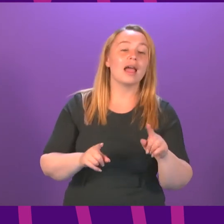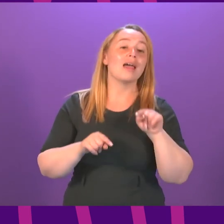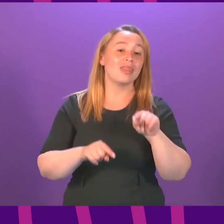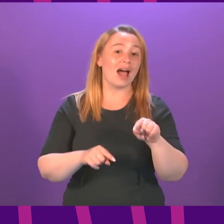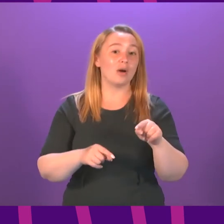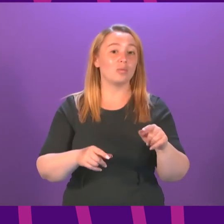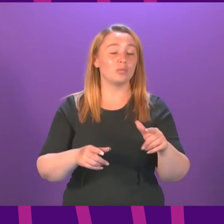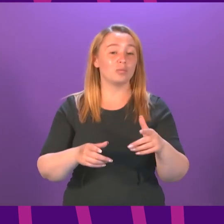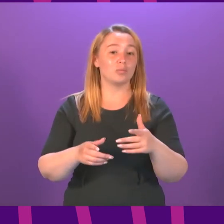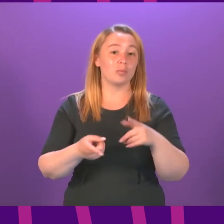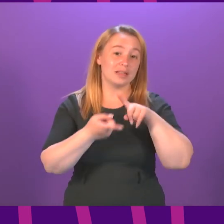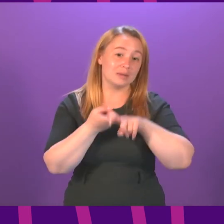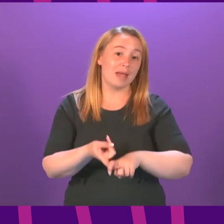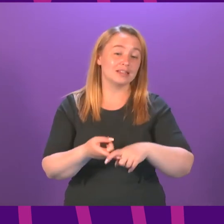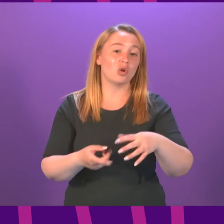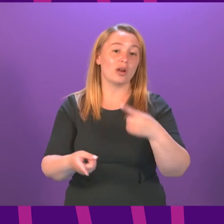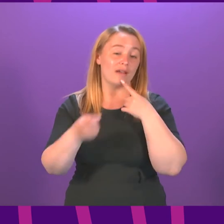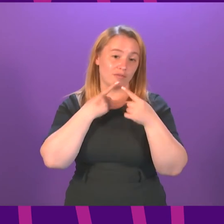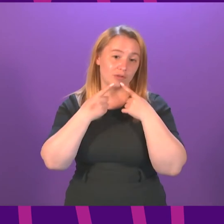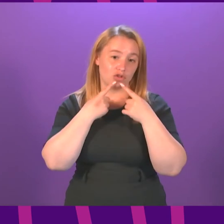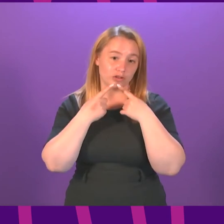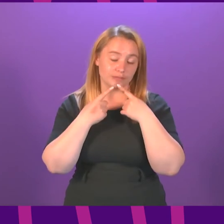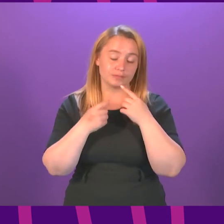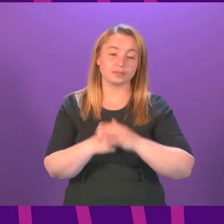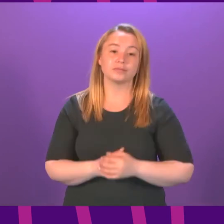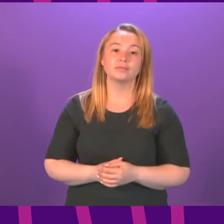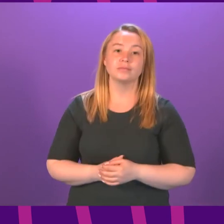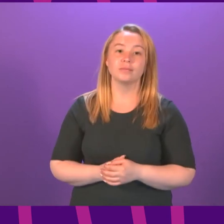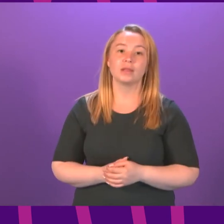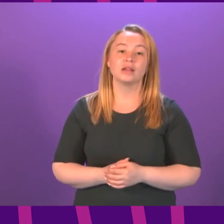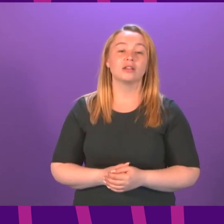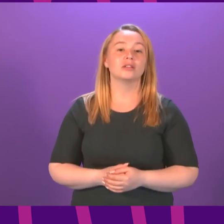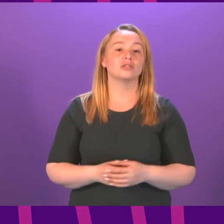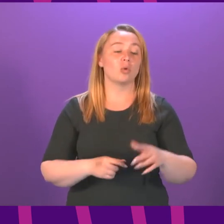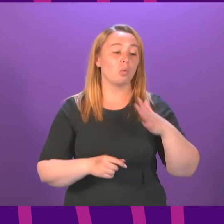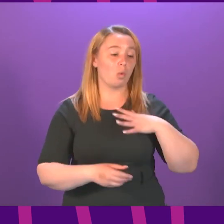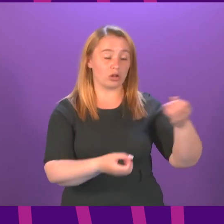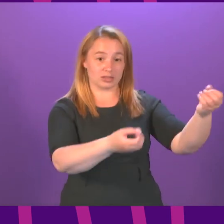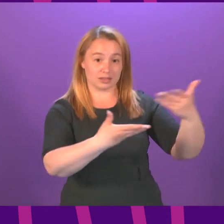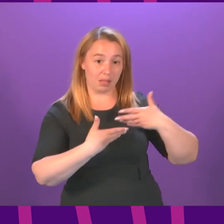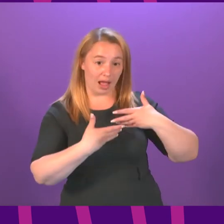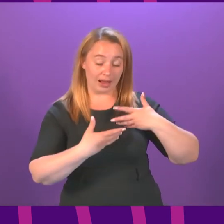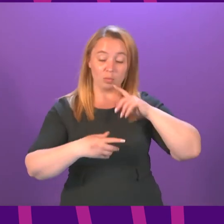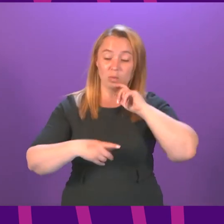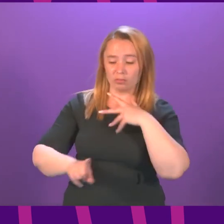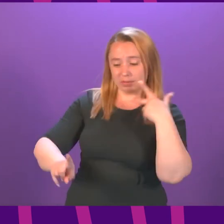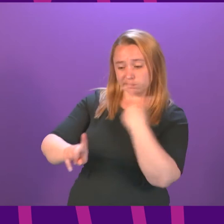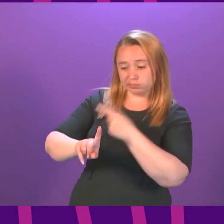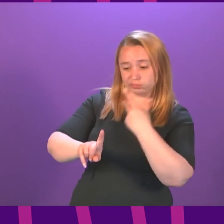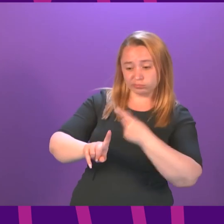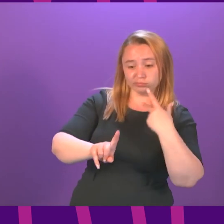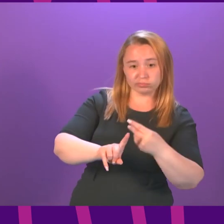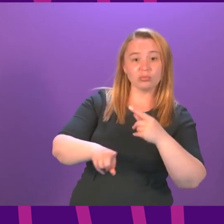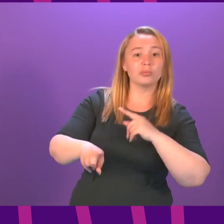latest data between now and then of course as far and as quickly as supplies allow we will be getting as many people as possible vaccinated